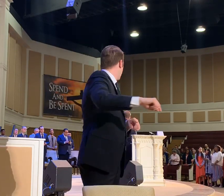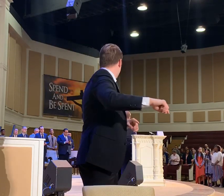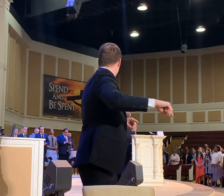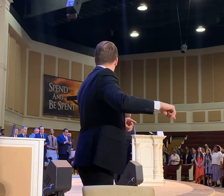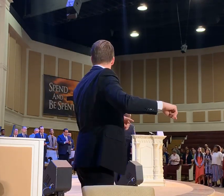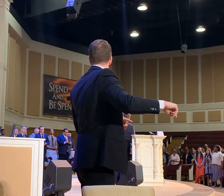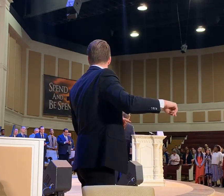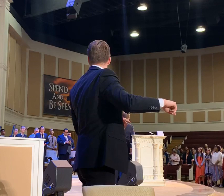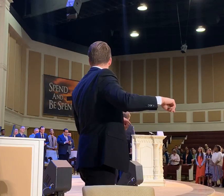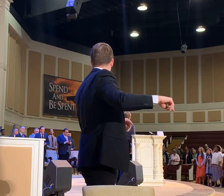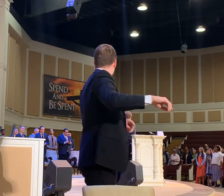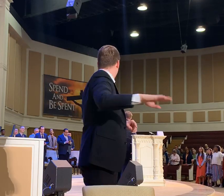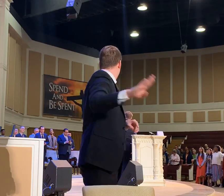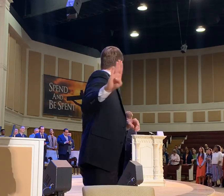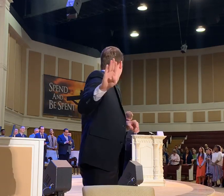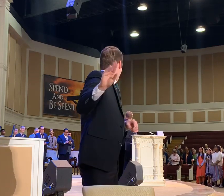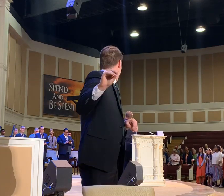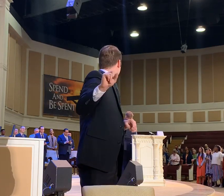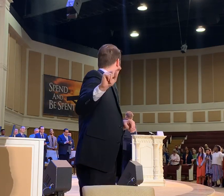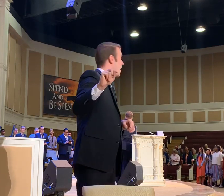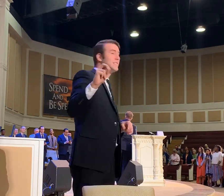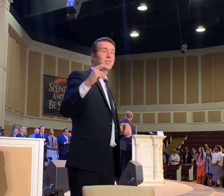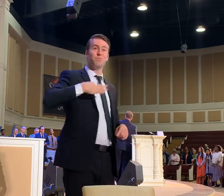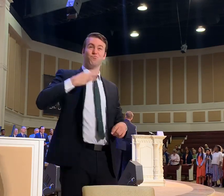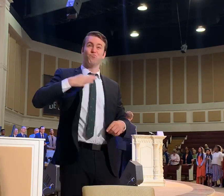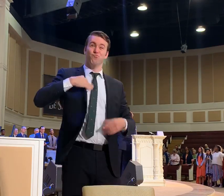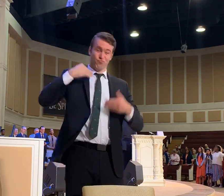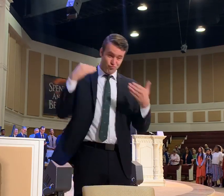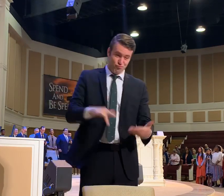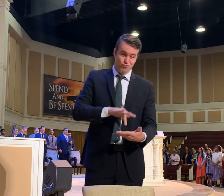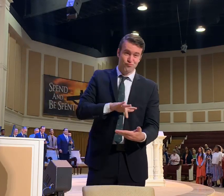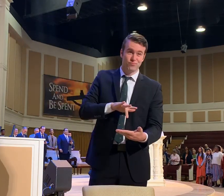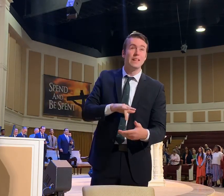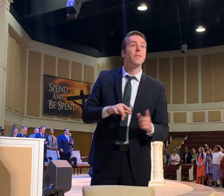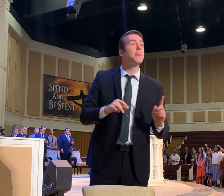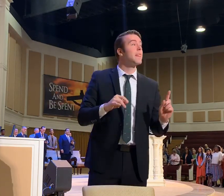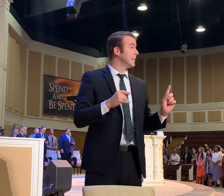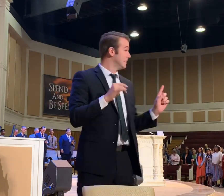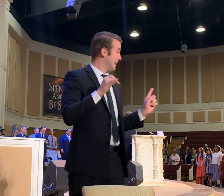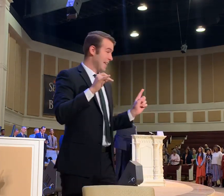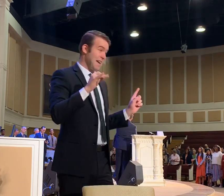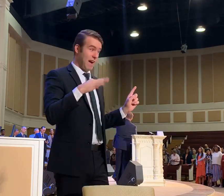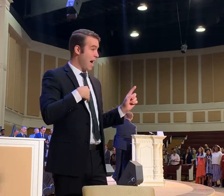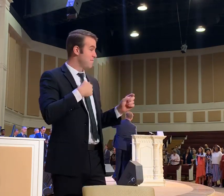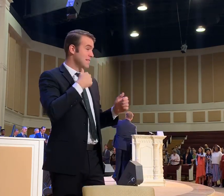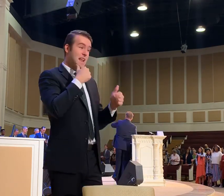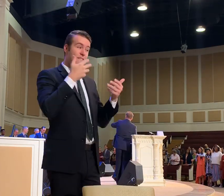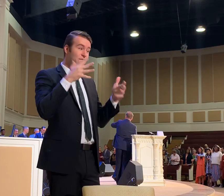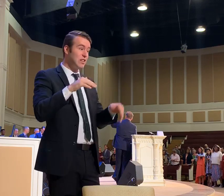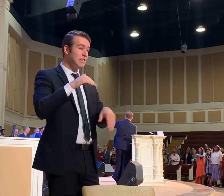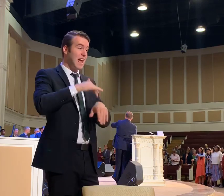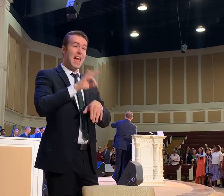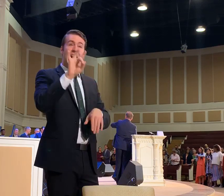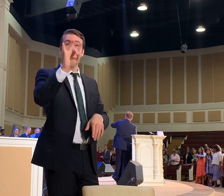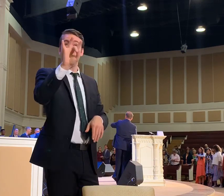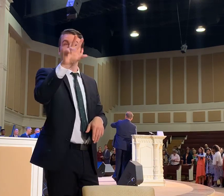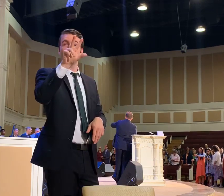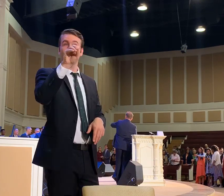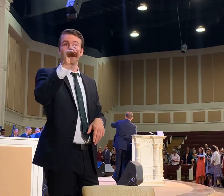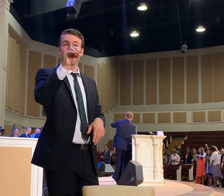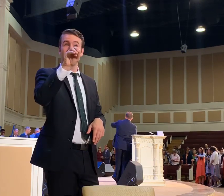Brother, Boston, you're the only one that will feel obligated to do this. If I am not done at 8.30,